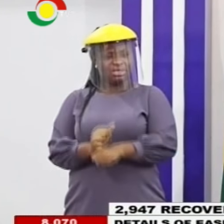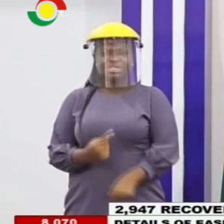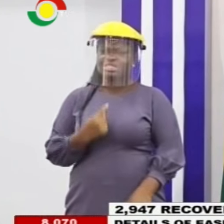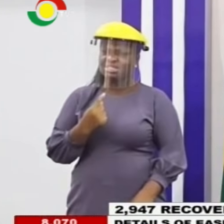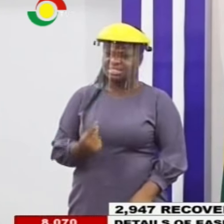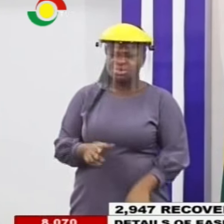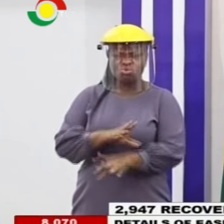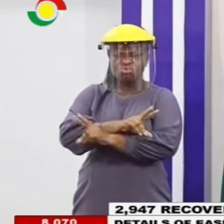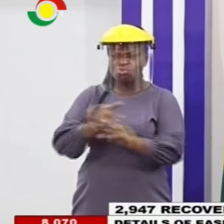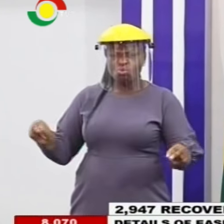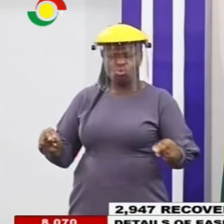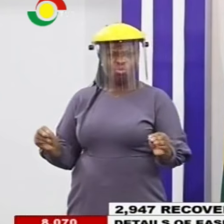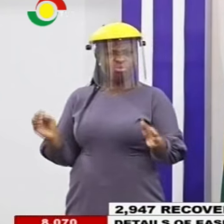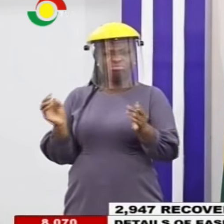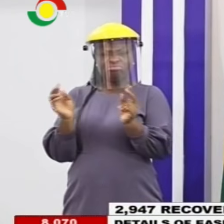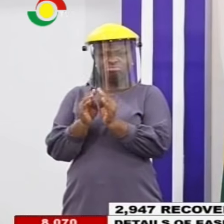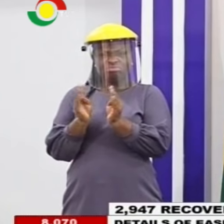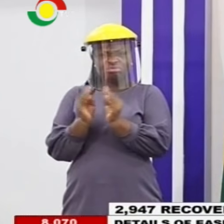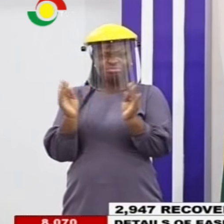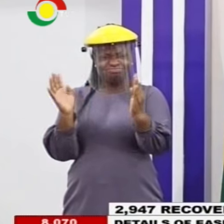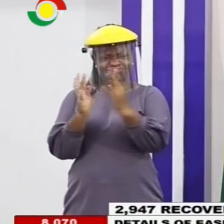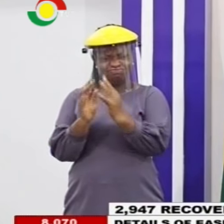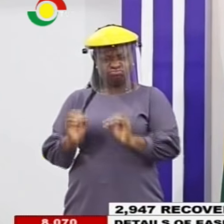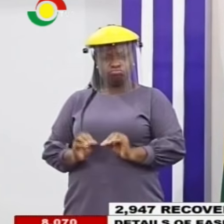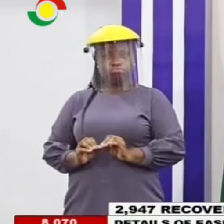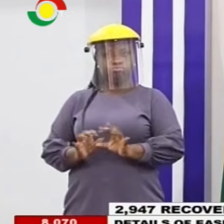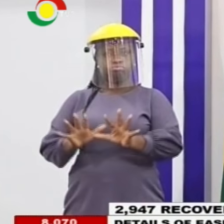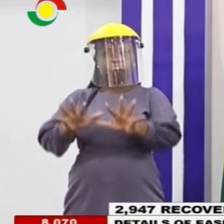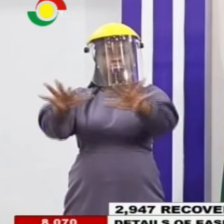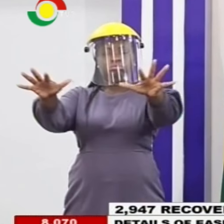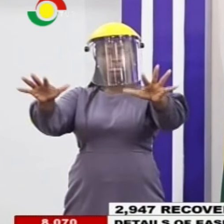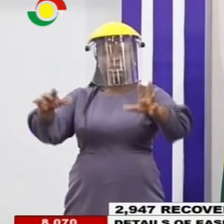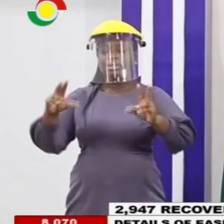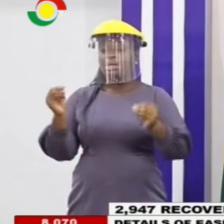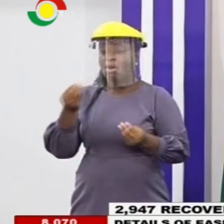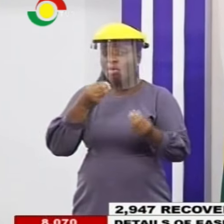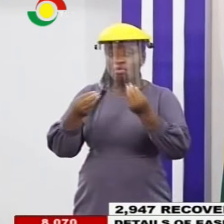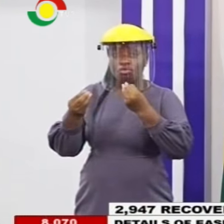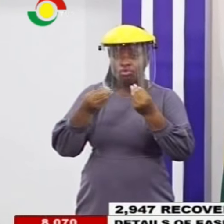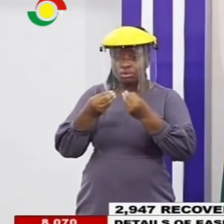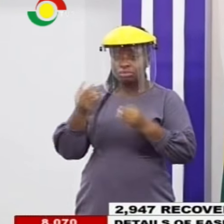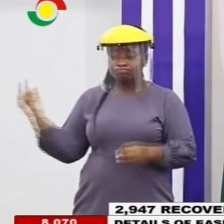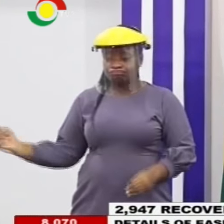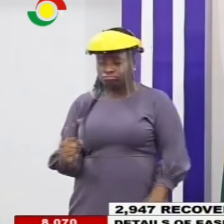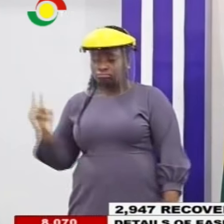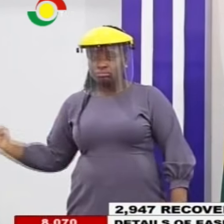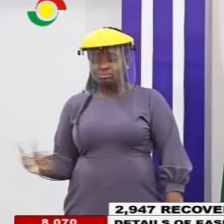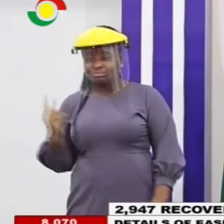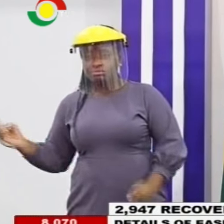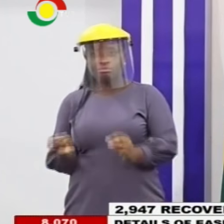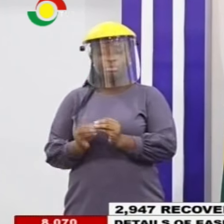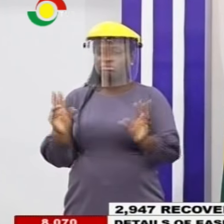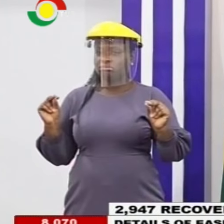mass gatherings. So dining hall is going to be operated in batches. Everything to ensure distancing